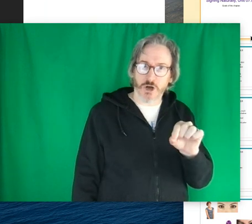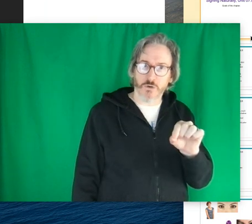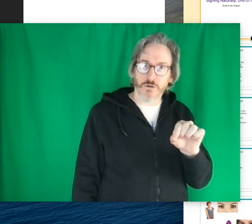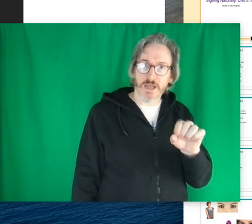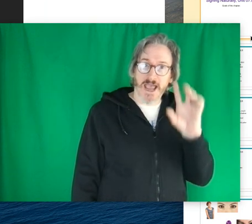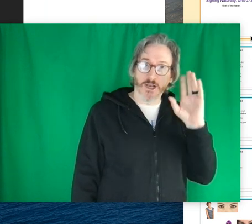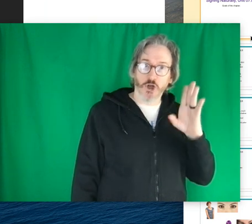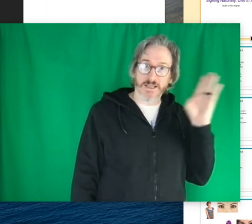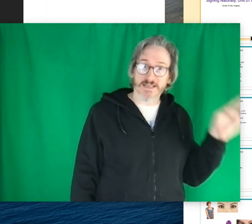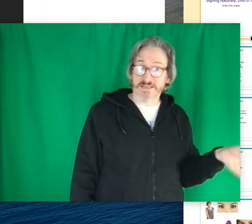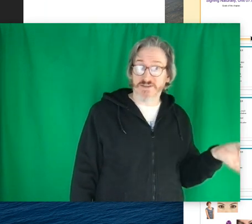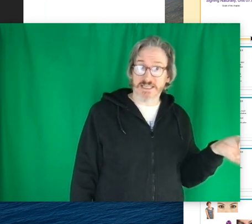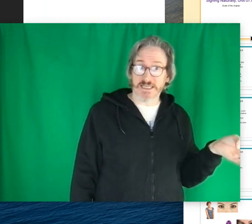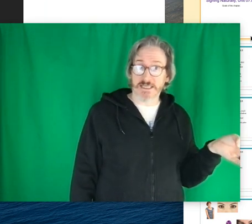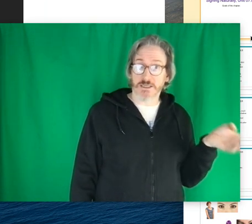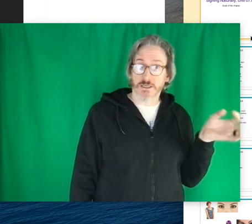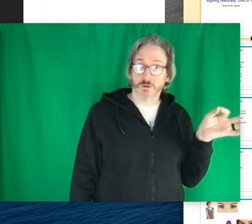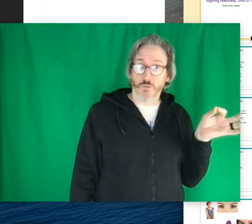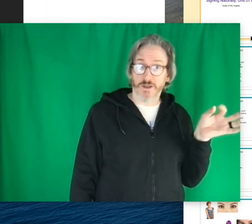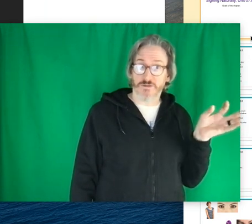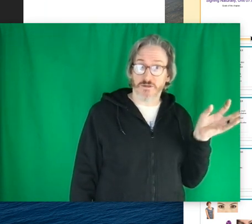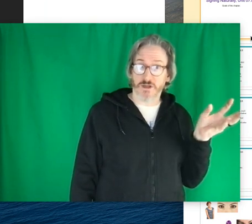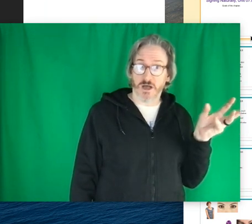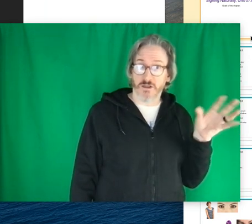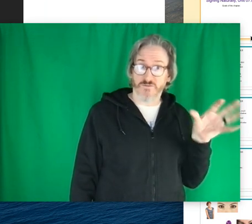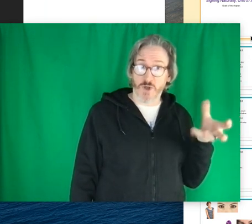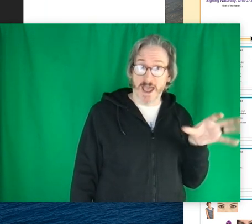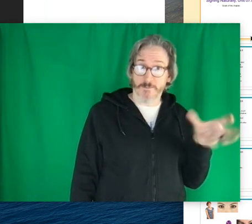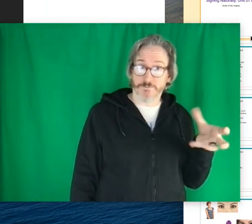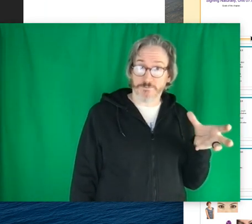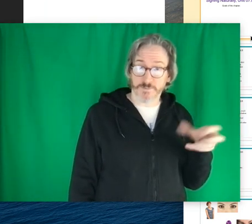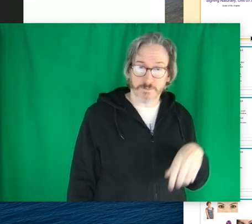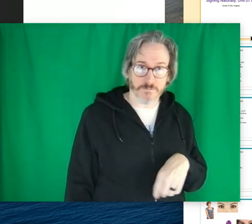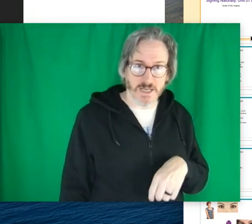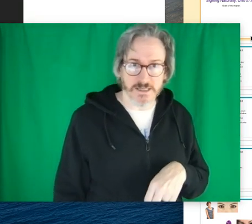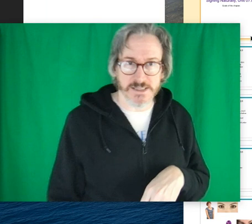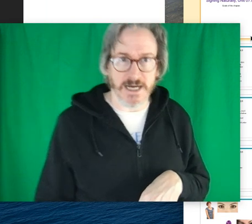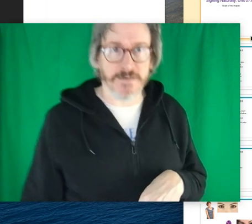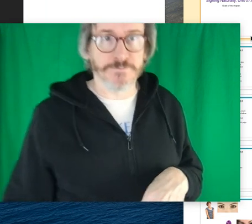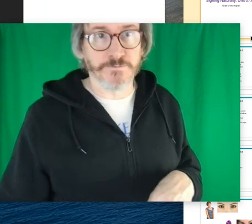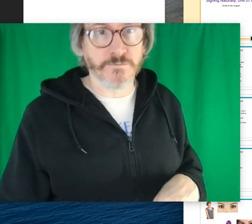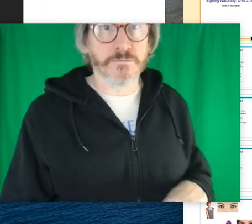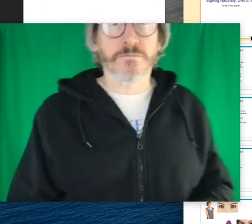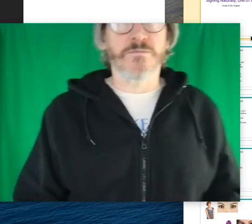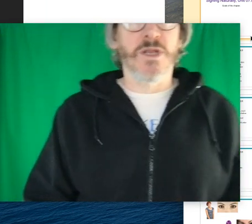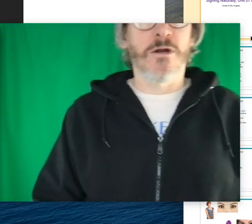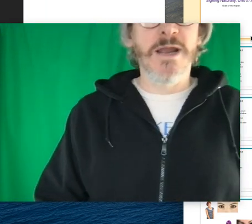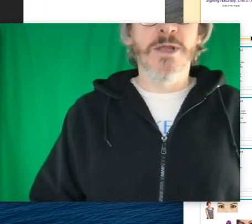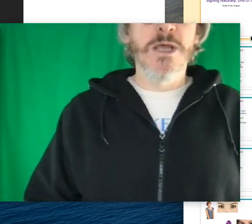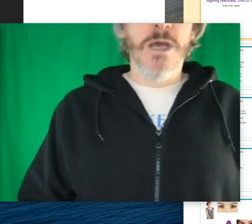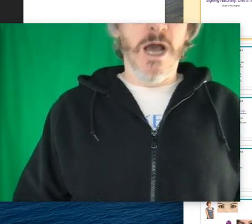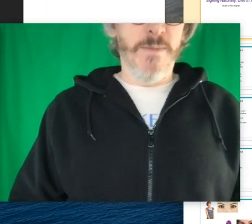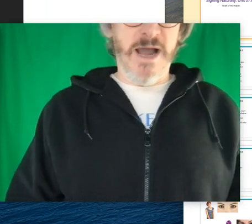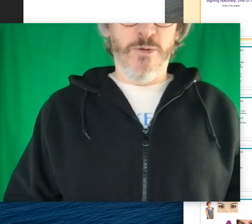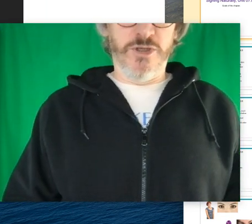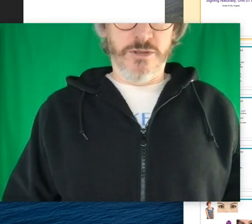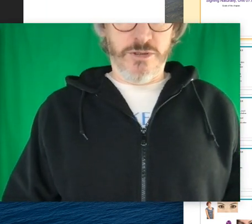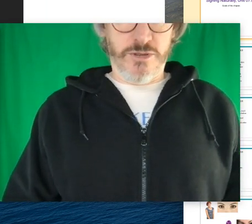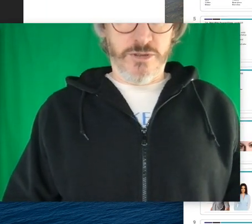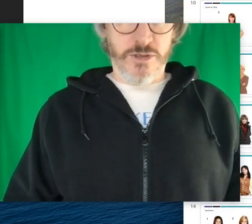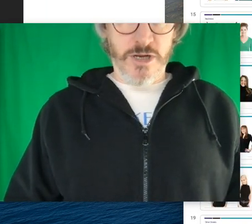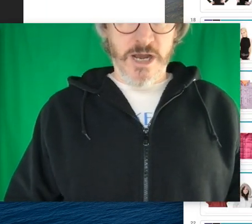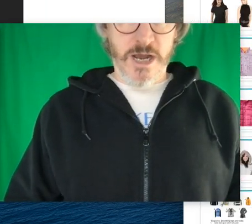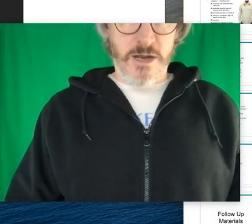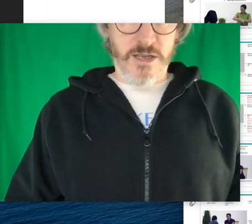slideshow and look at the dvd with the the vocab inside all right um i will